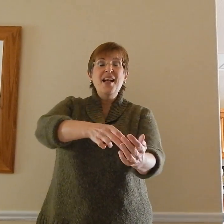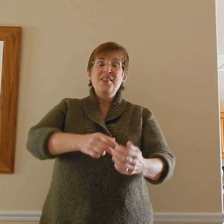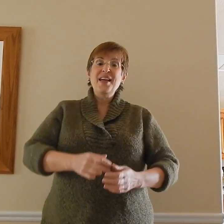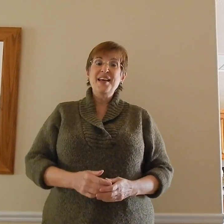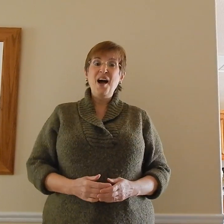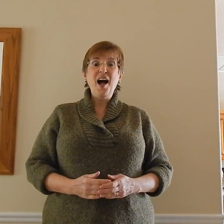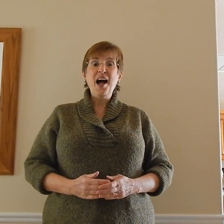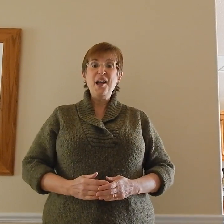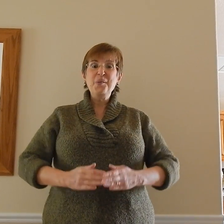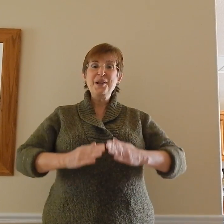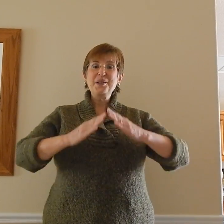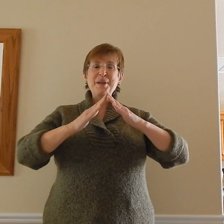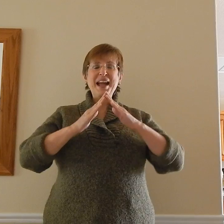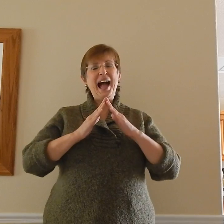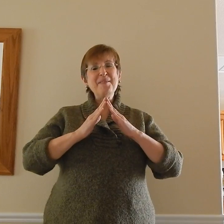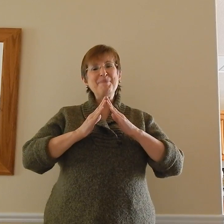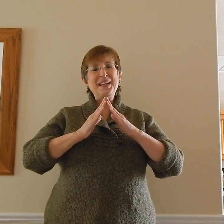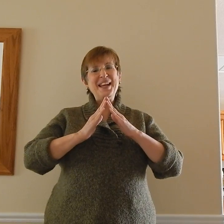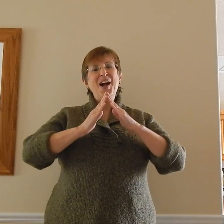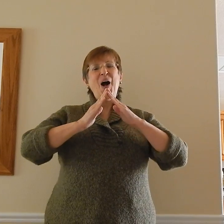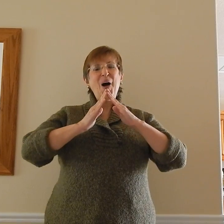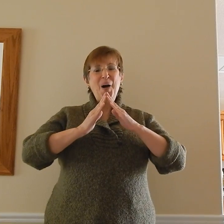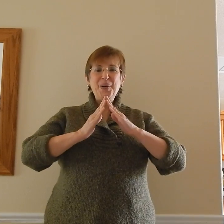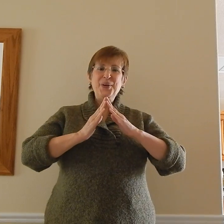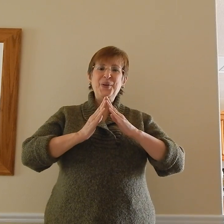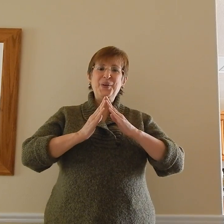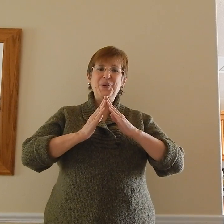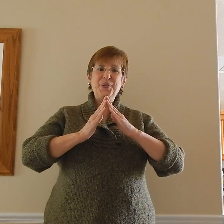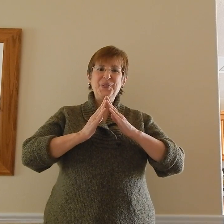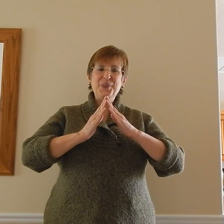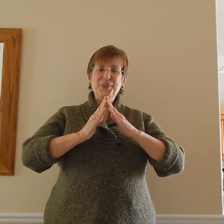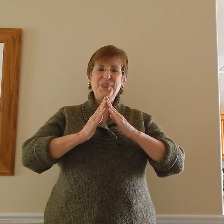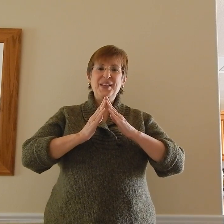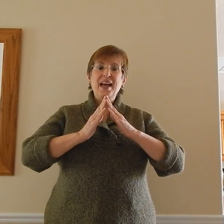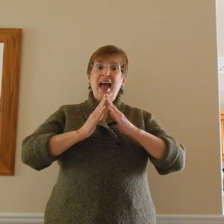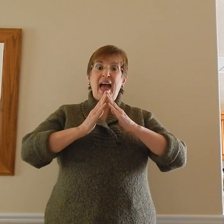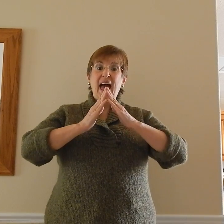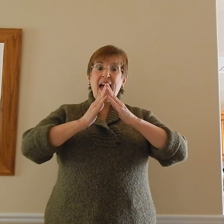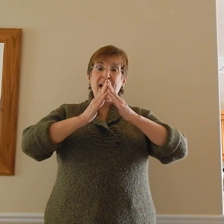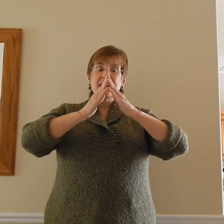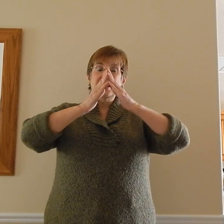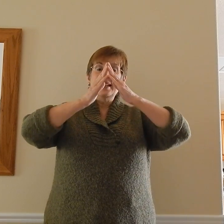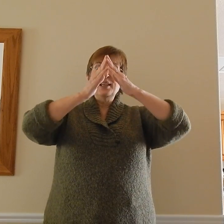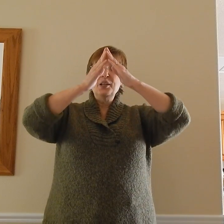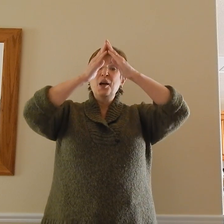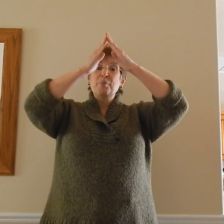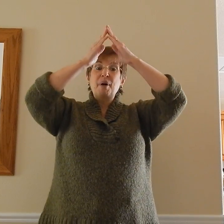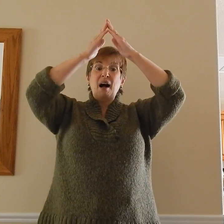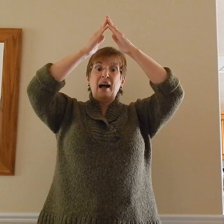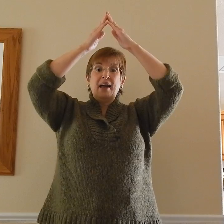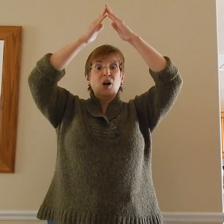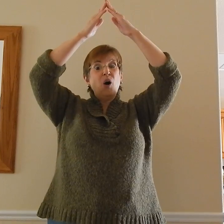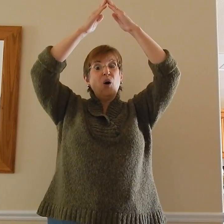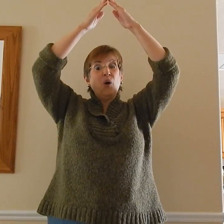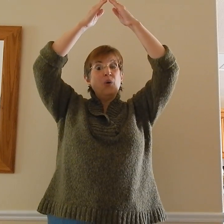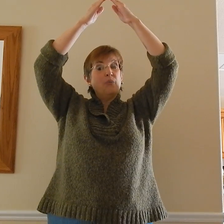Then I will be happy on earth and in my home